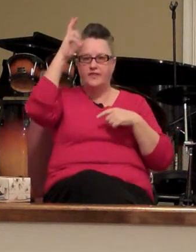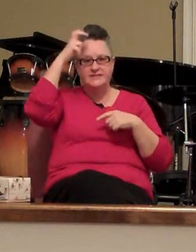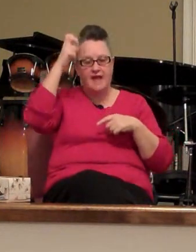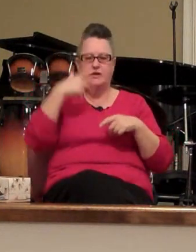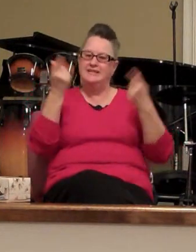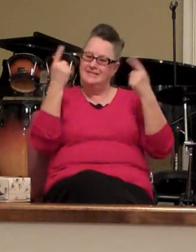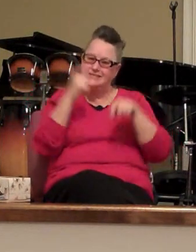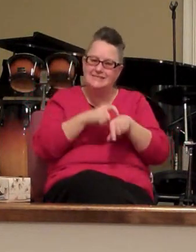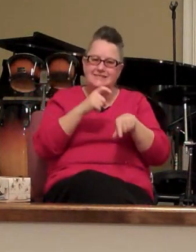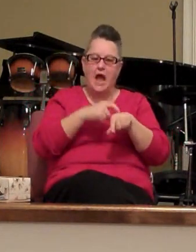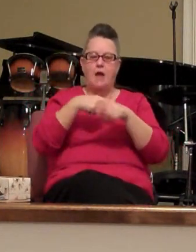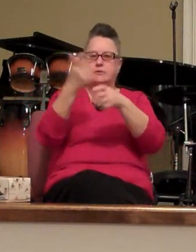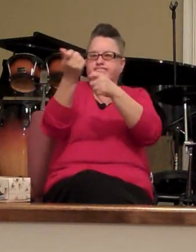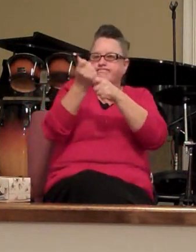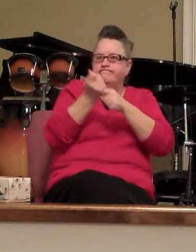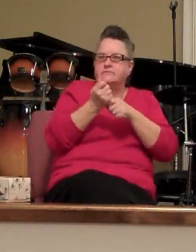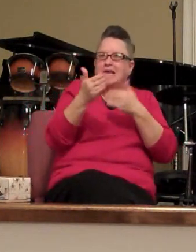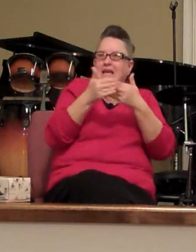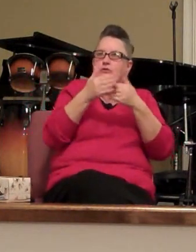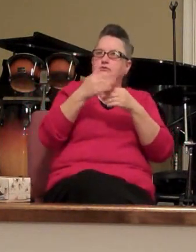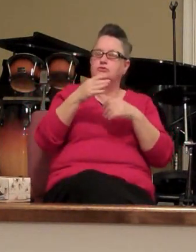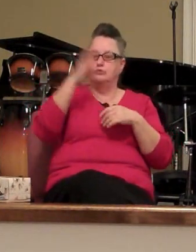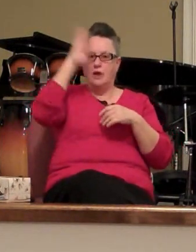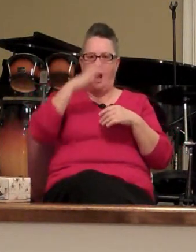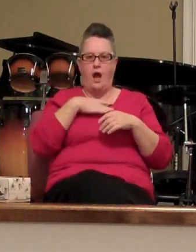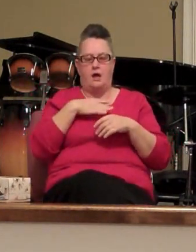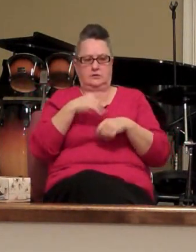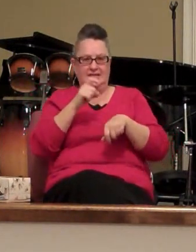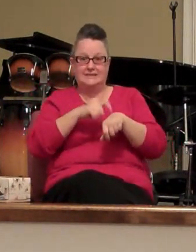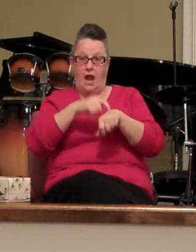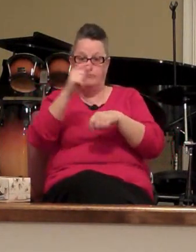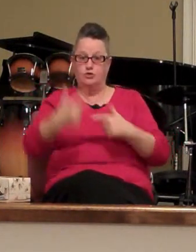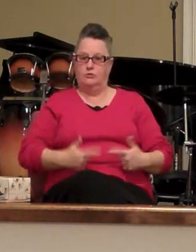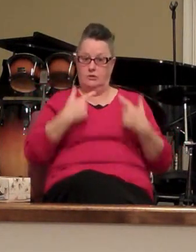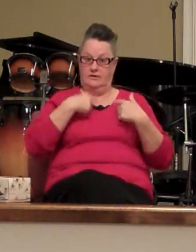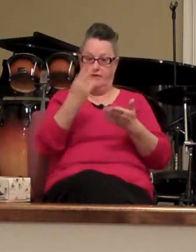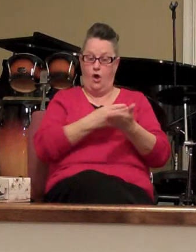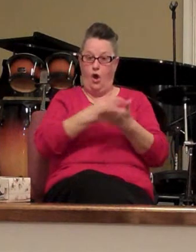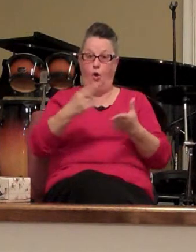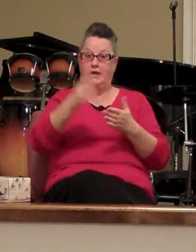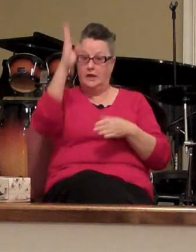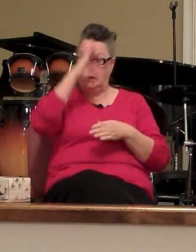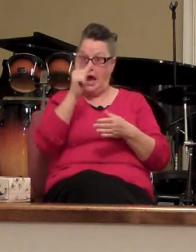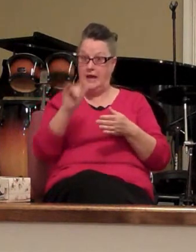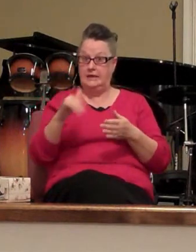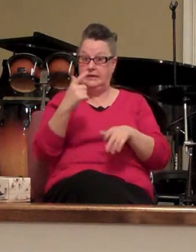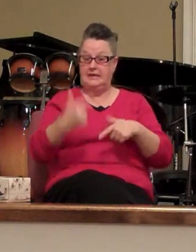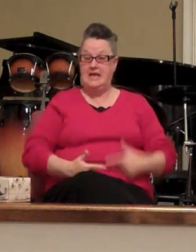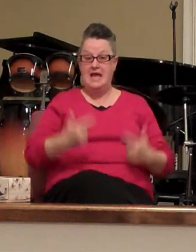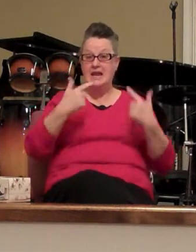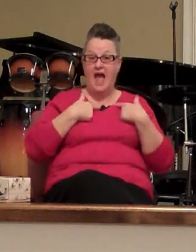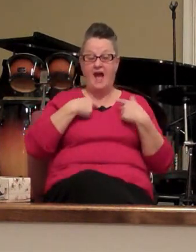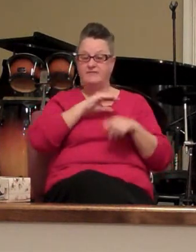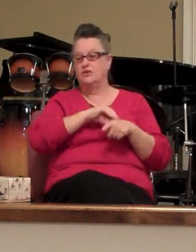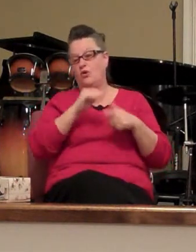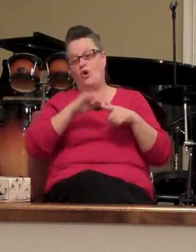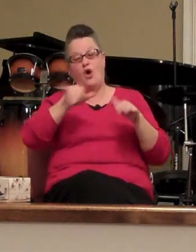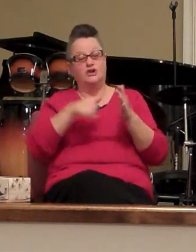God or draw near to the world it's time that we live a holy and godly life or just go ahead and live like the world